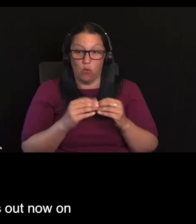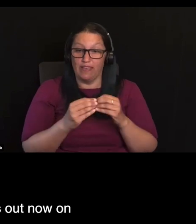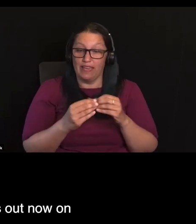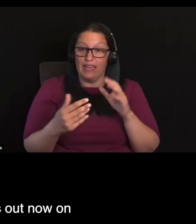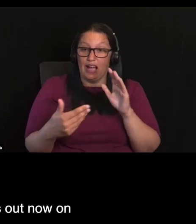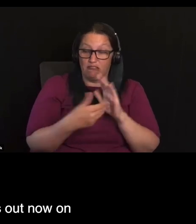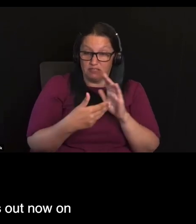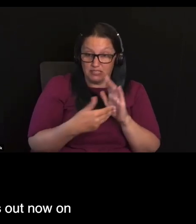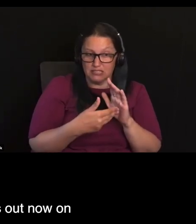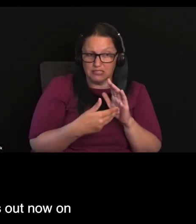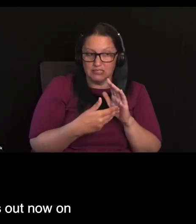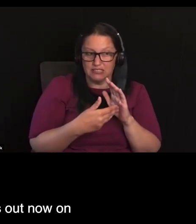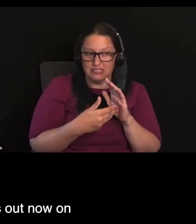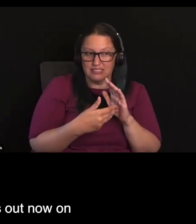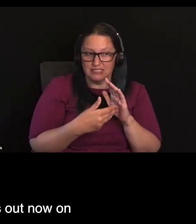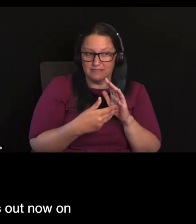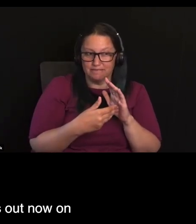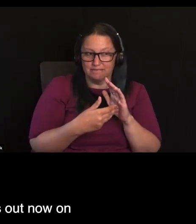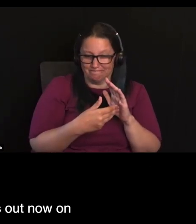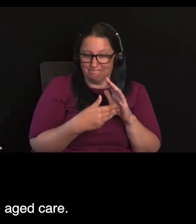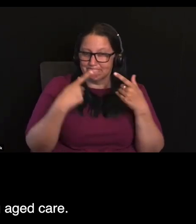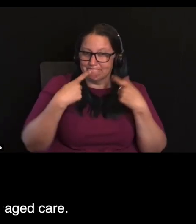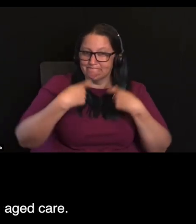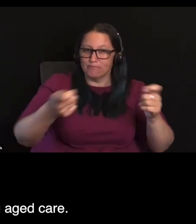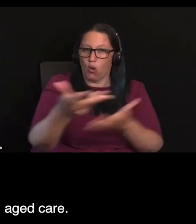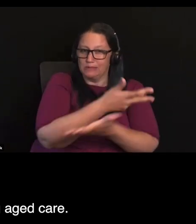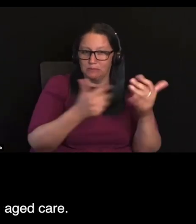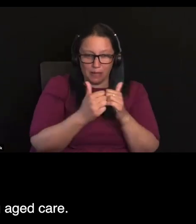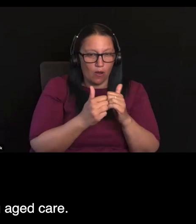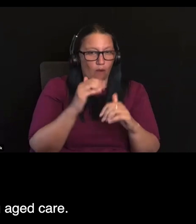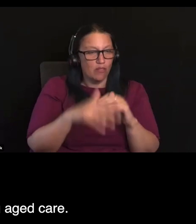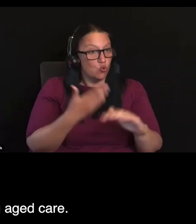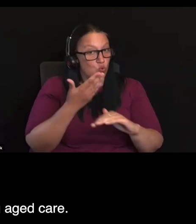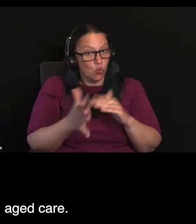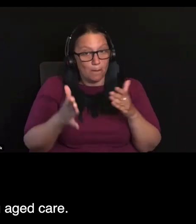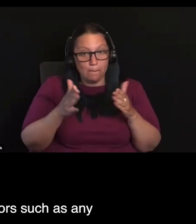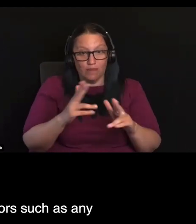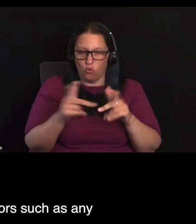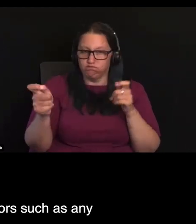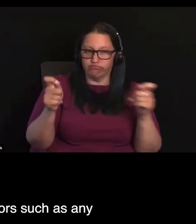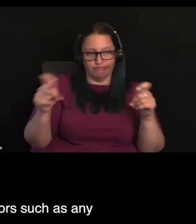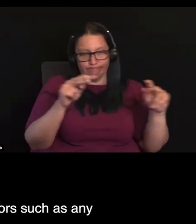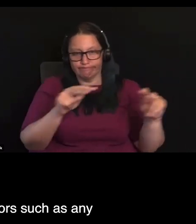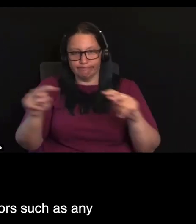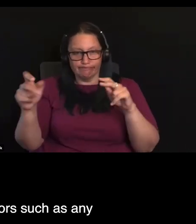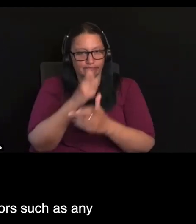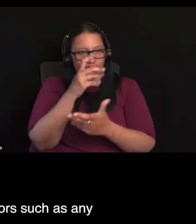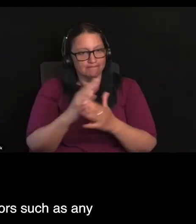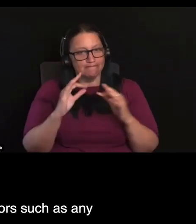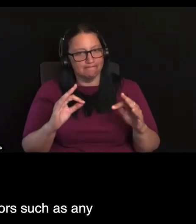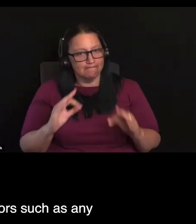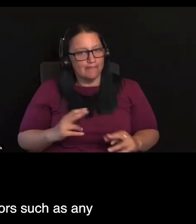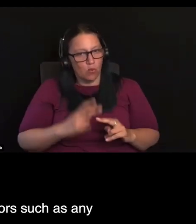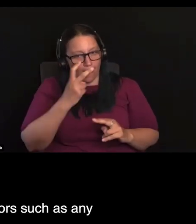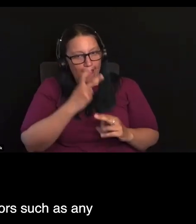consultation paper, one which is out now on the new model for regulating aged care, that'll consider a number of